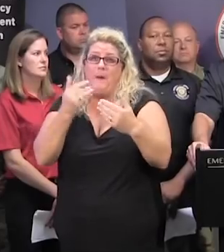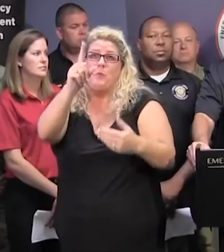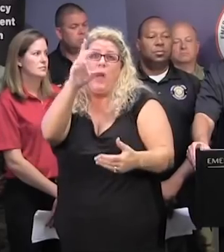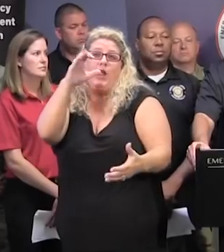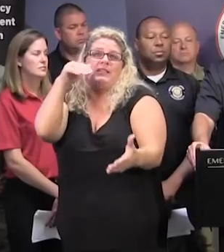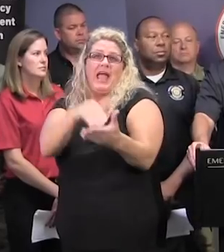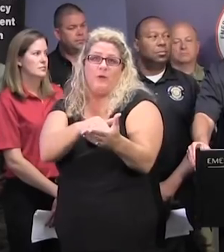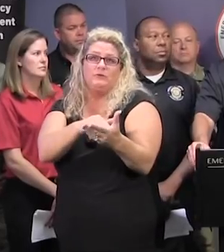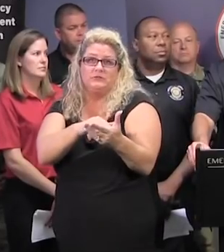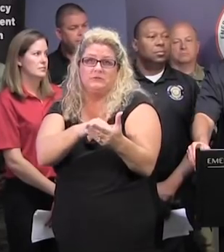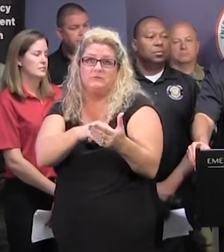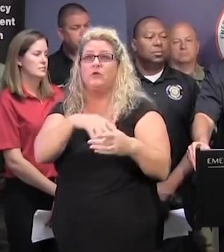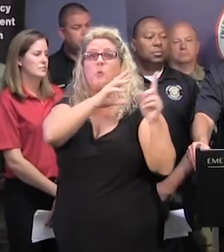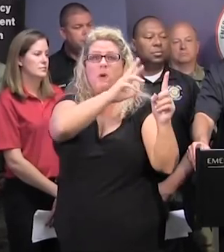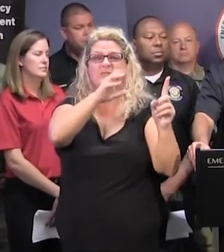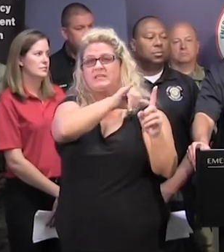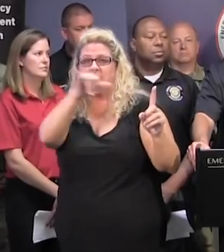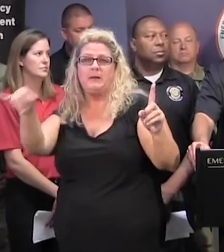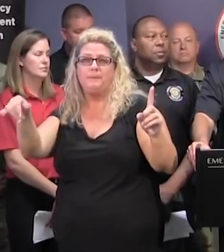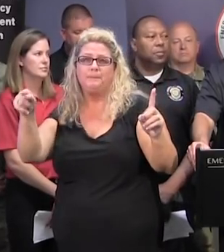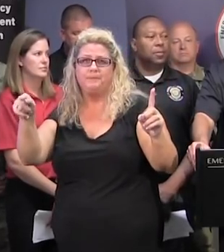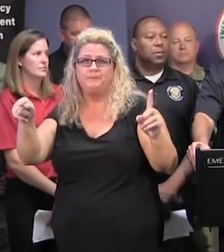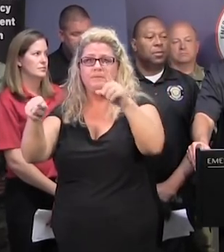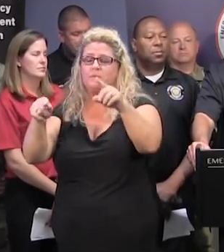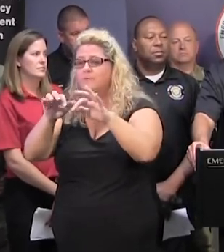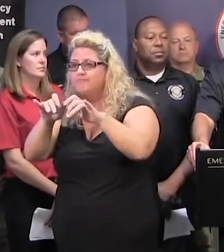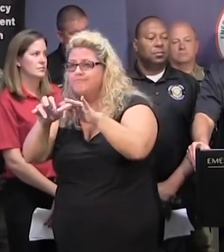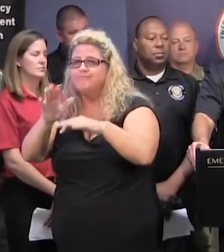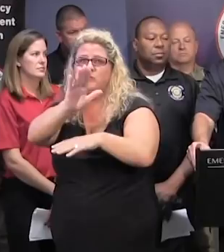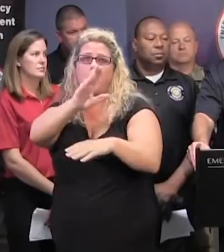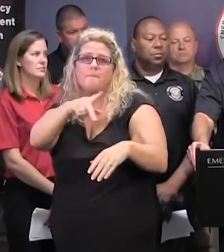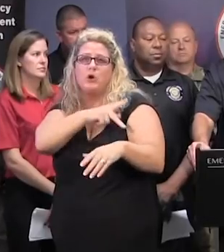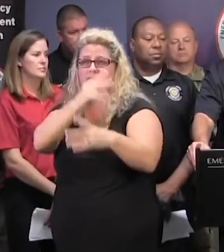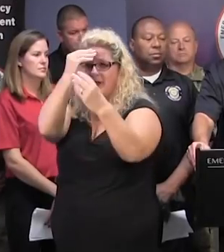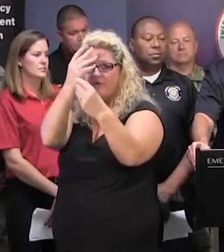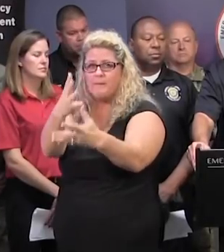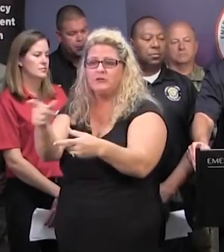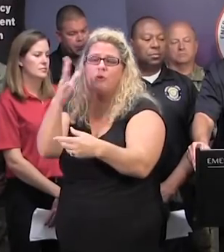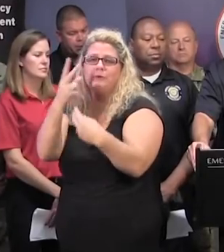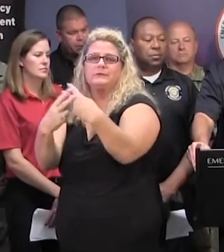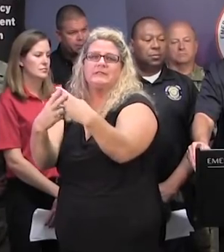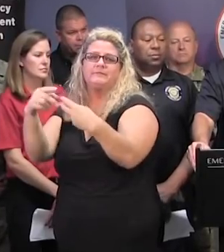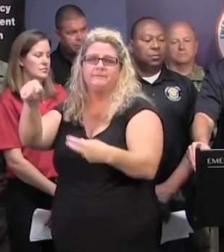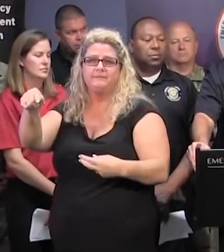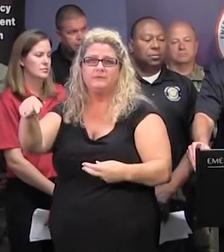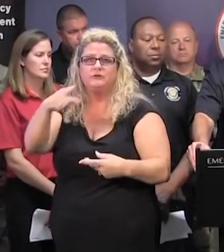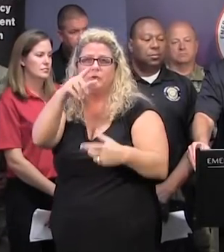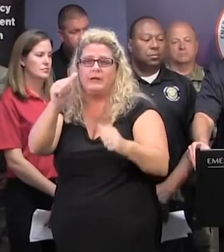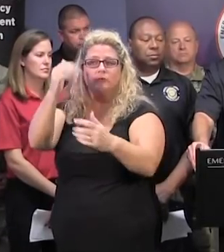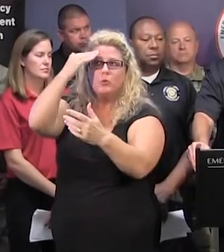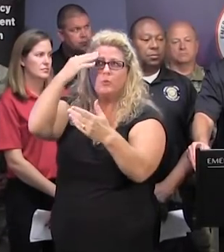but it has everything that the website has, and it allows you to put in your own personal information so that you can stay